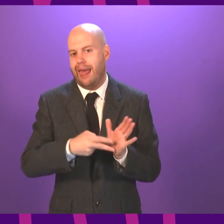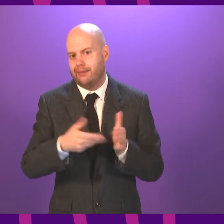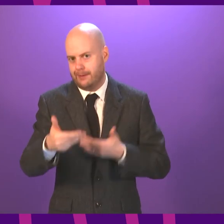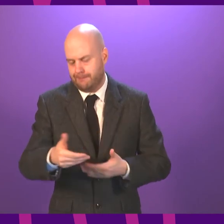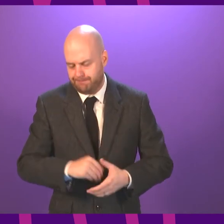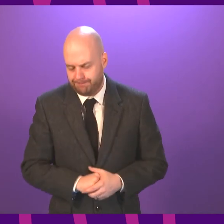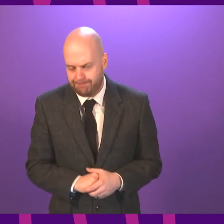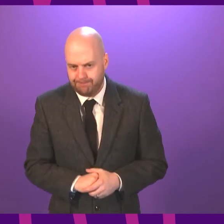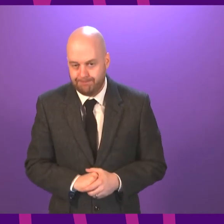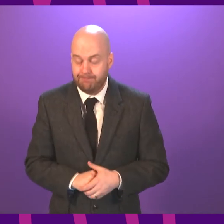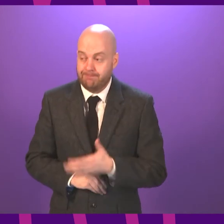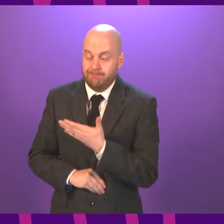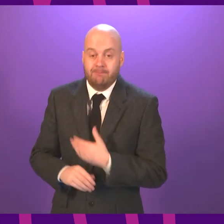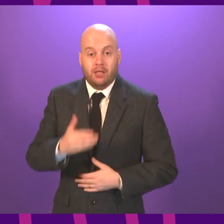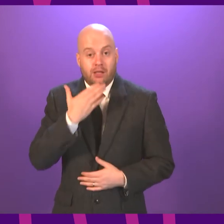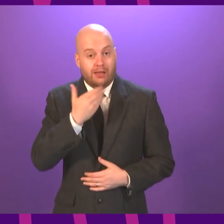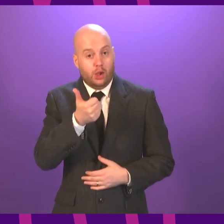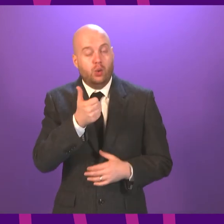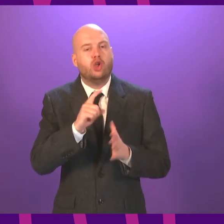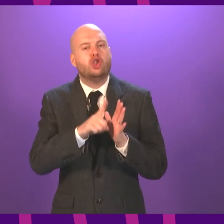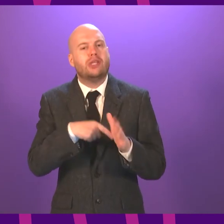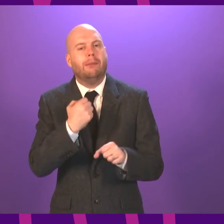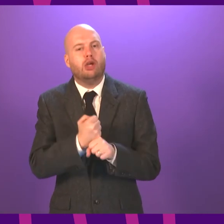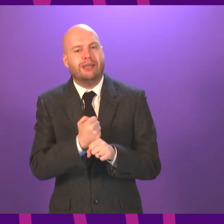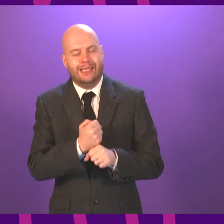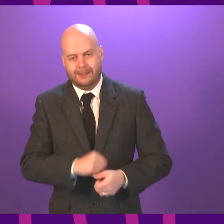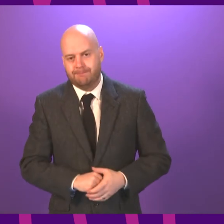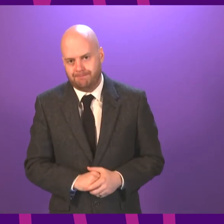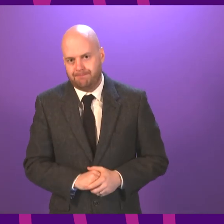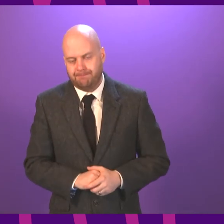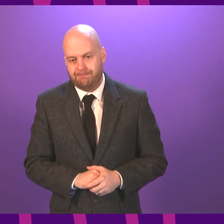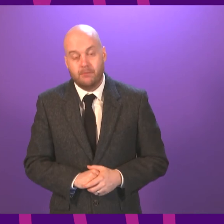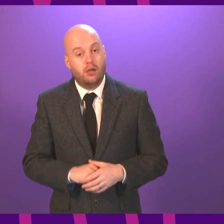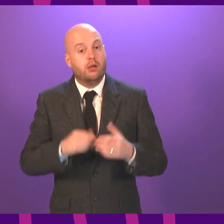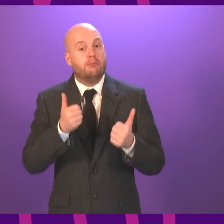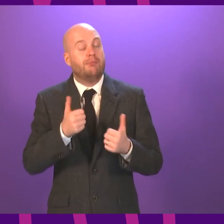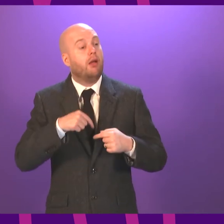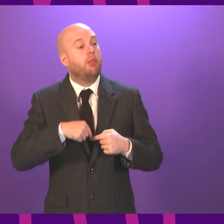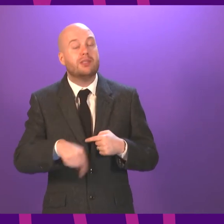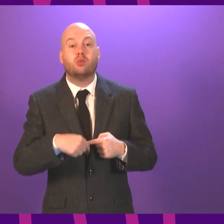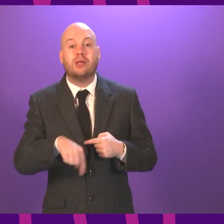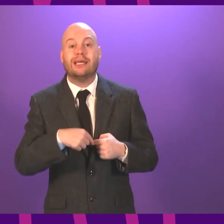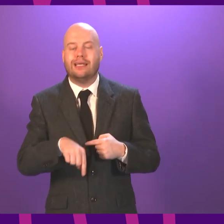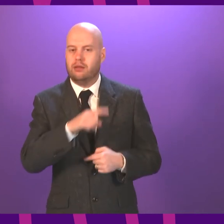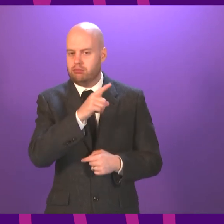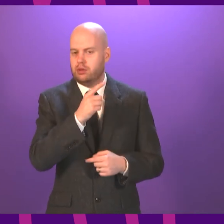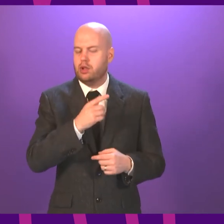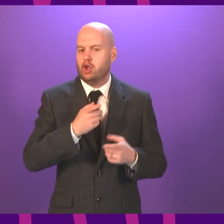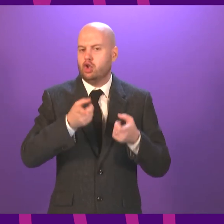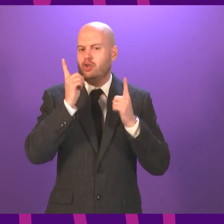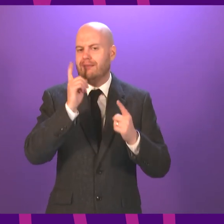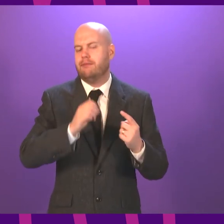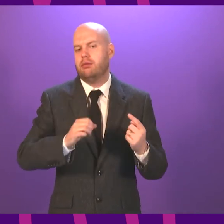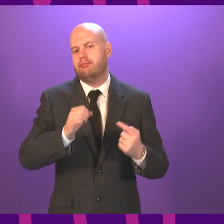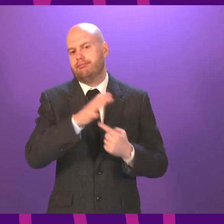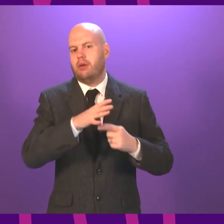Thank you. Jamie Green to be followed by Foizal Chowdhury. This week, Chief Superintendent Mark Richards said that a marked increase in body-worn